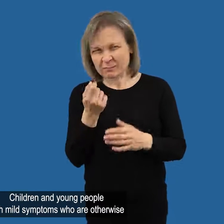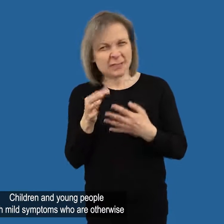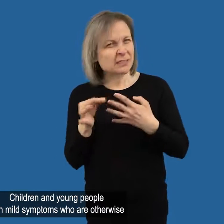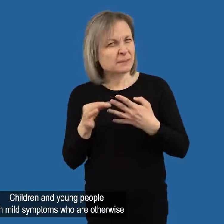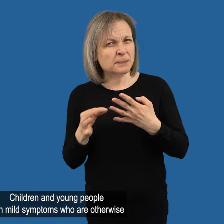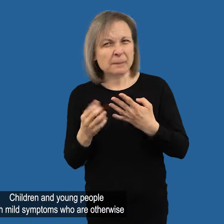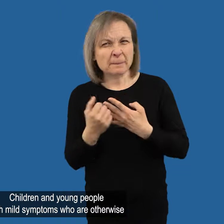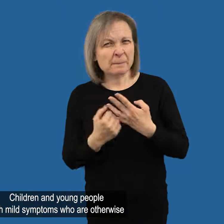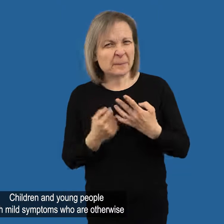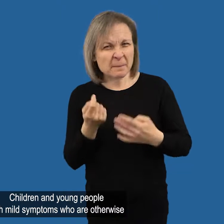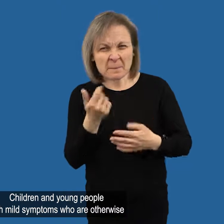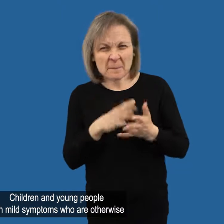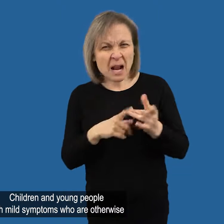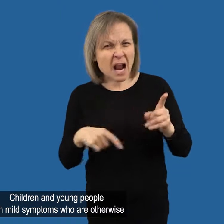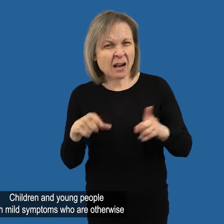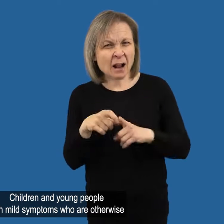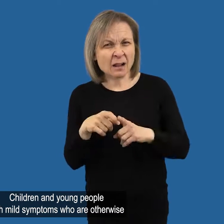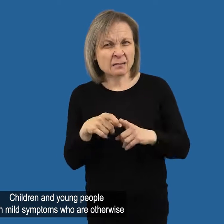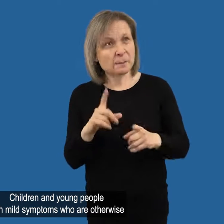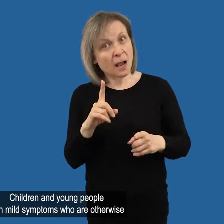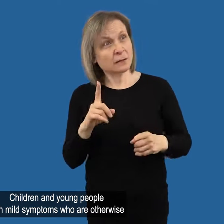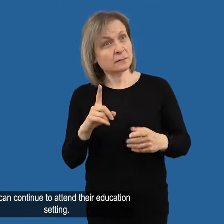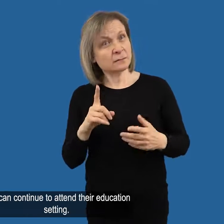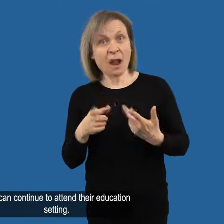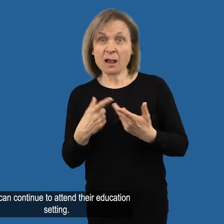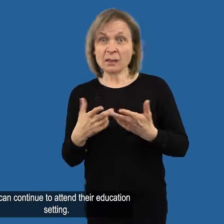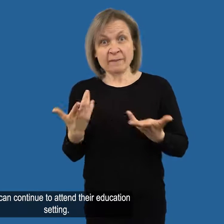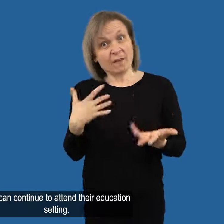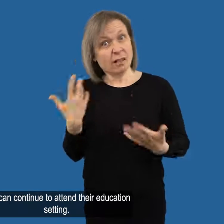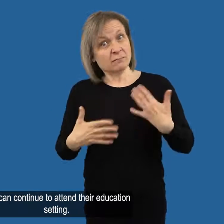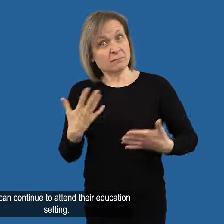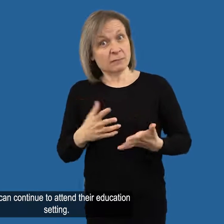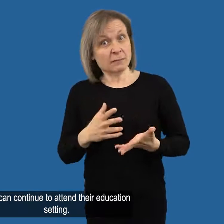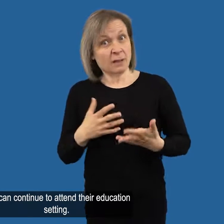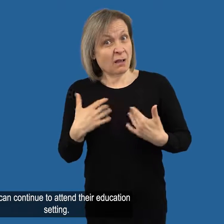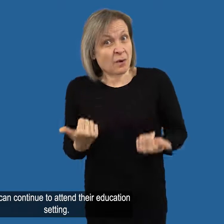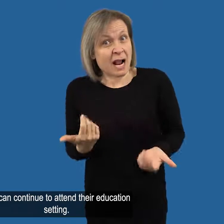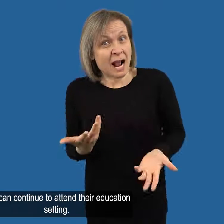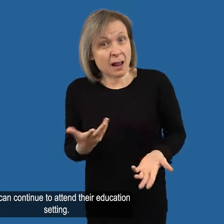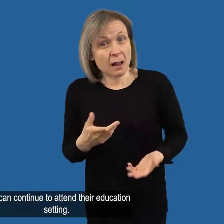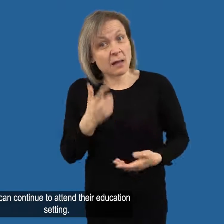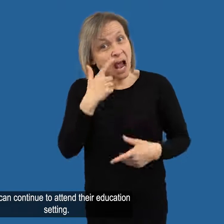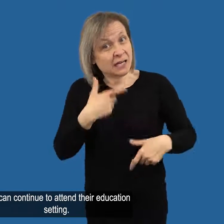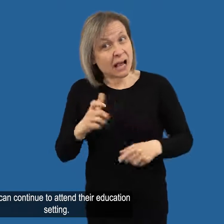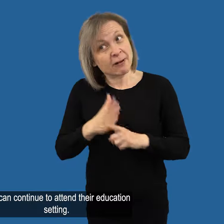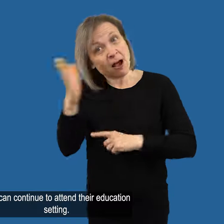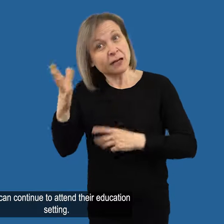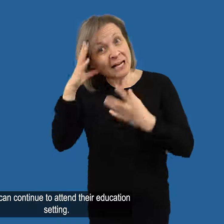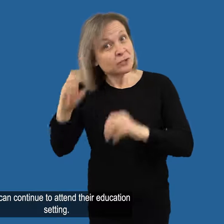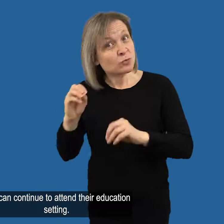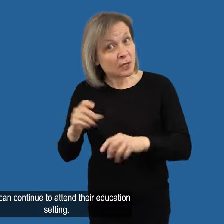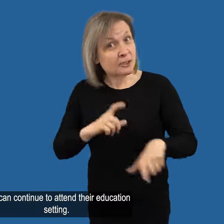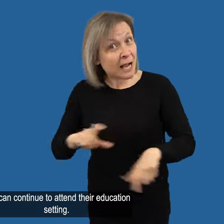Children and young people with mild symptoms who are otherwise well can continue to attend their education setting